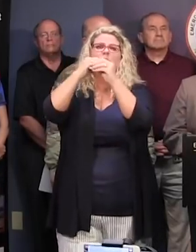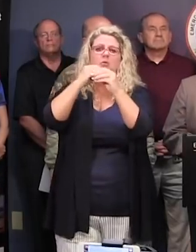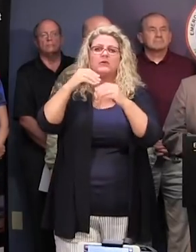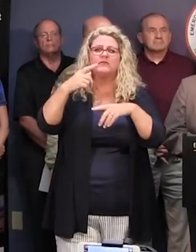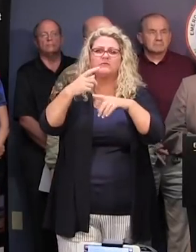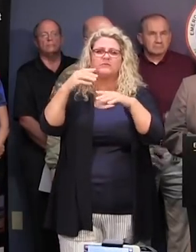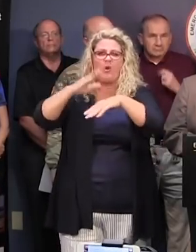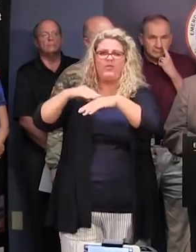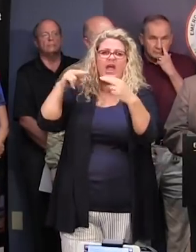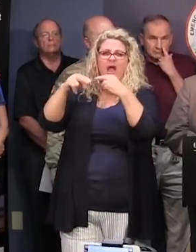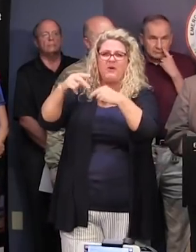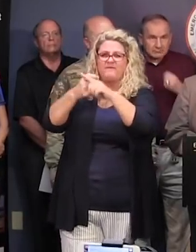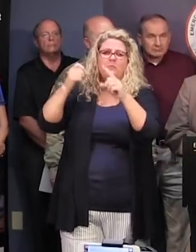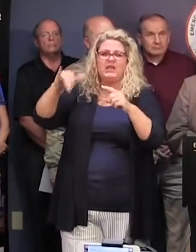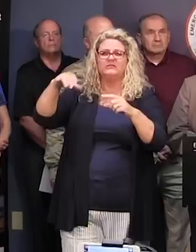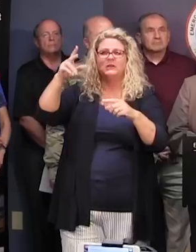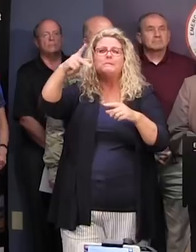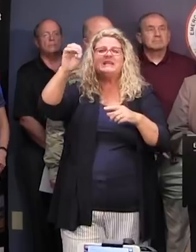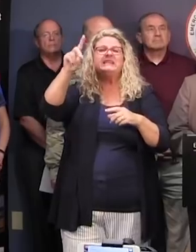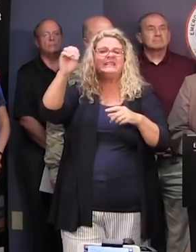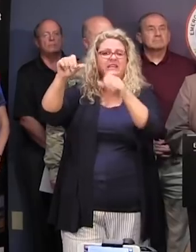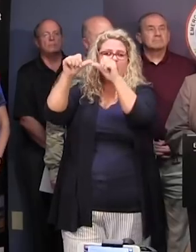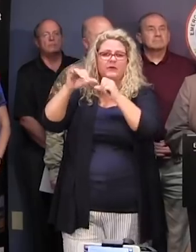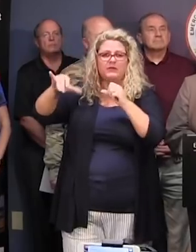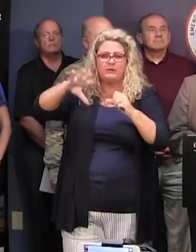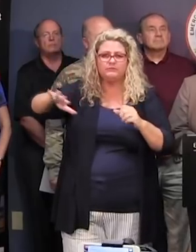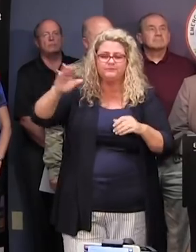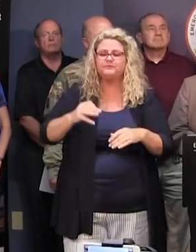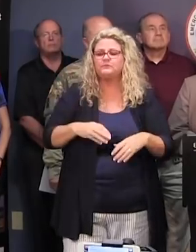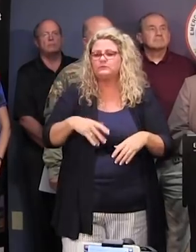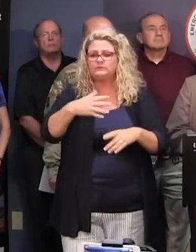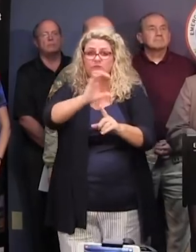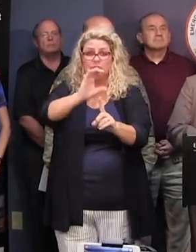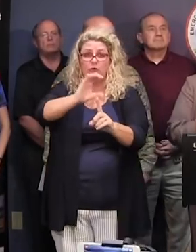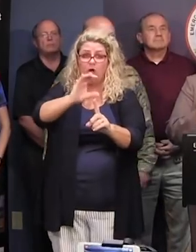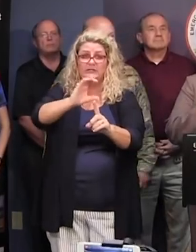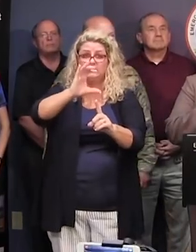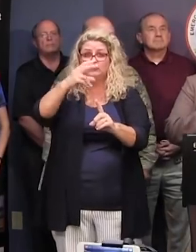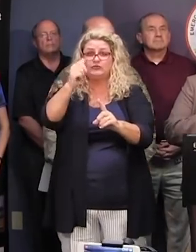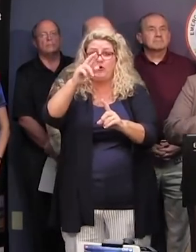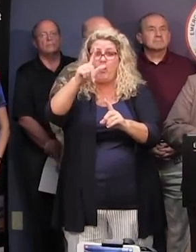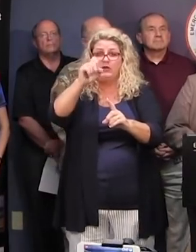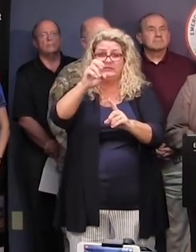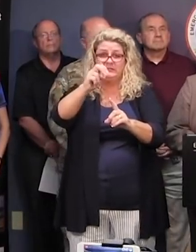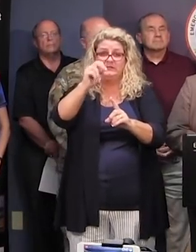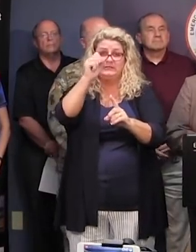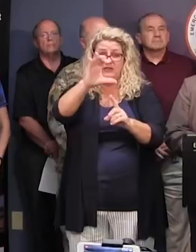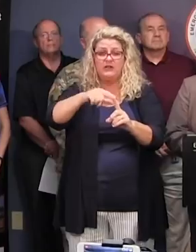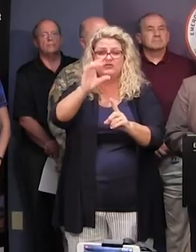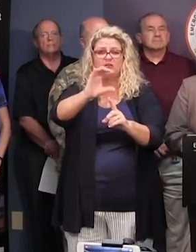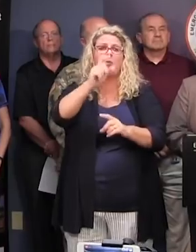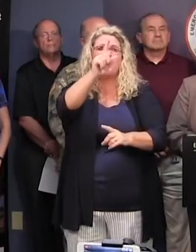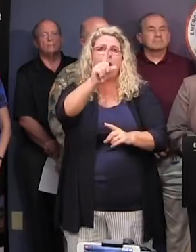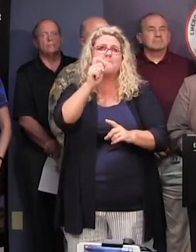that particular section of the state in the PD area. And then with regards to Charleston, we're seeing coming out of the Charleston region, we're seeing